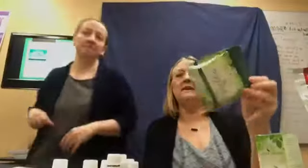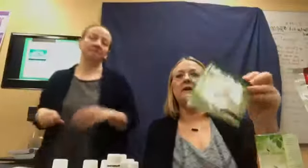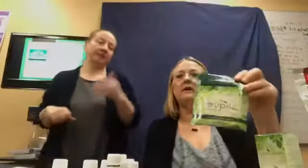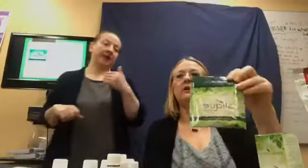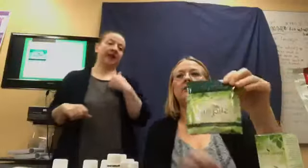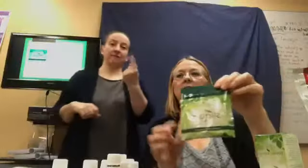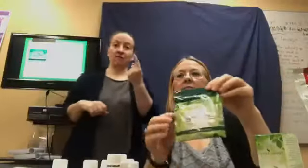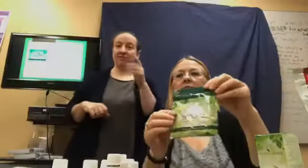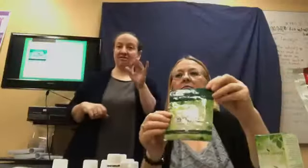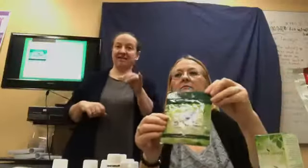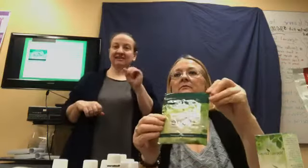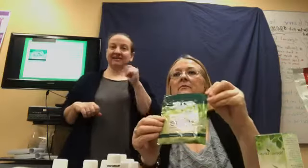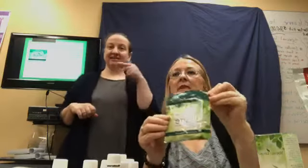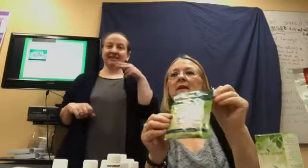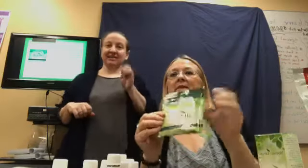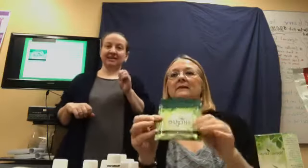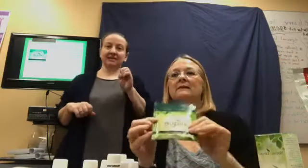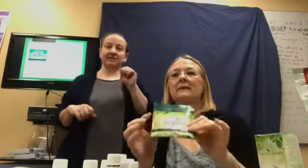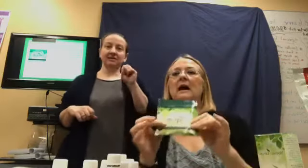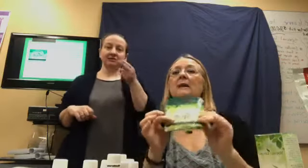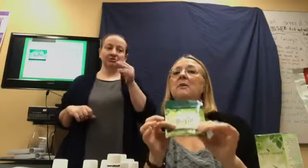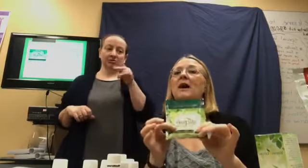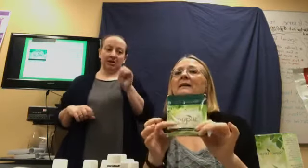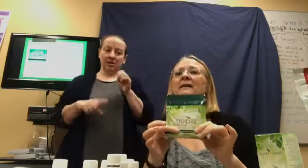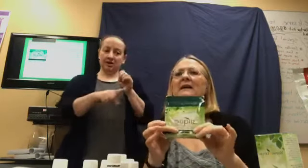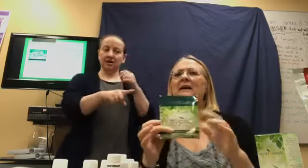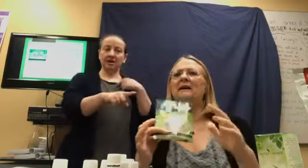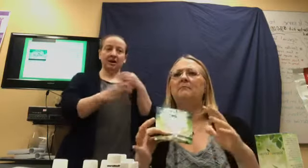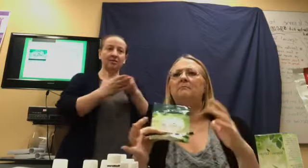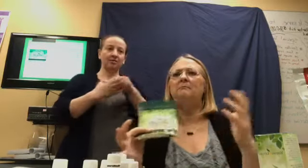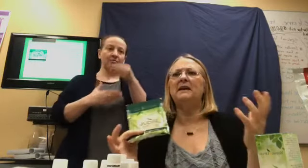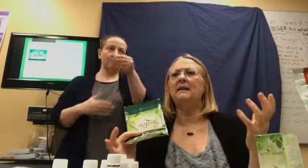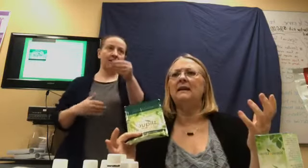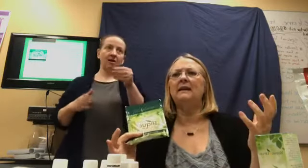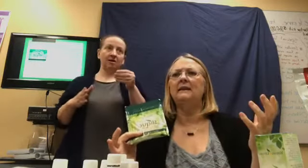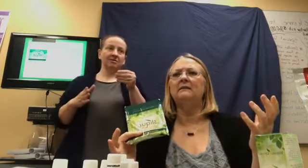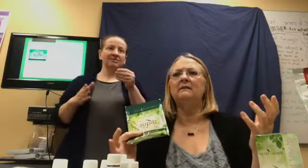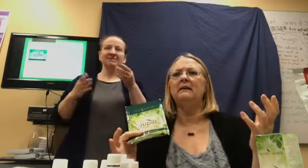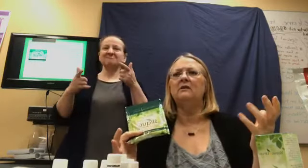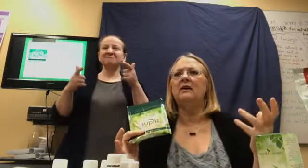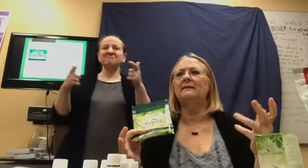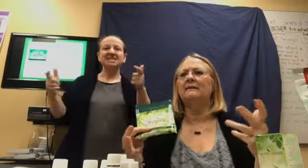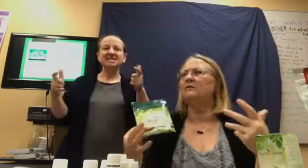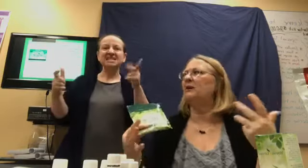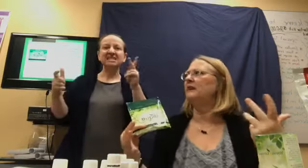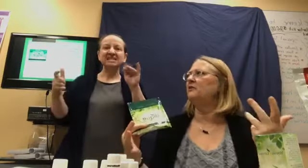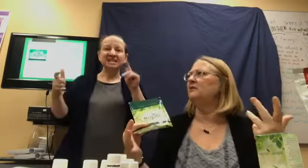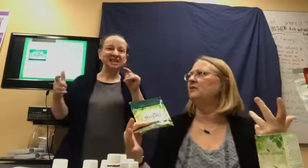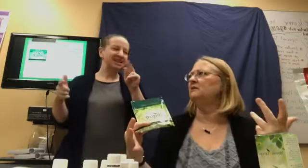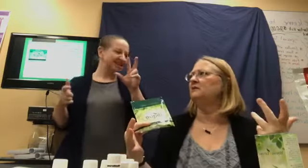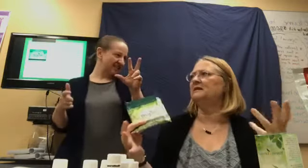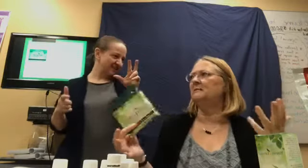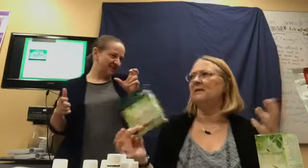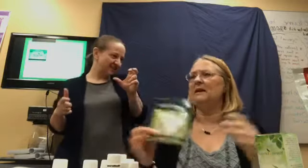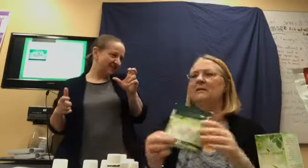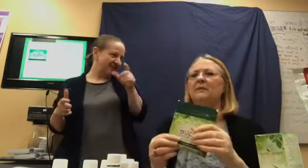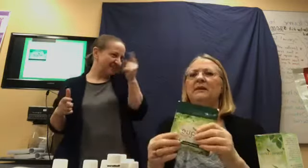here. These, I bought the big kit. It cost 300 and something, I believe.